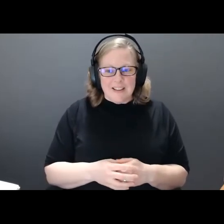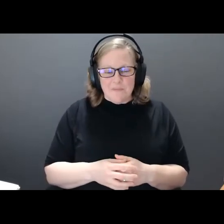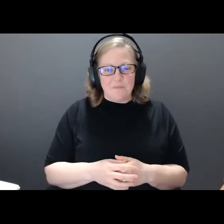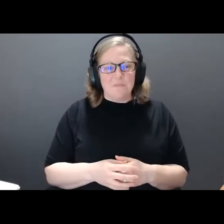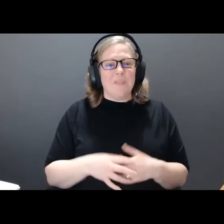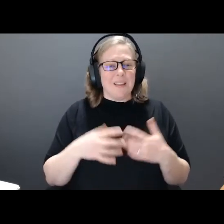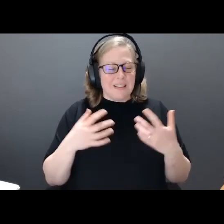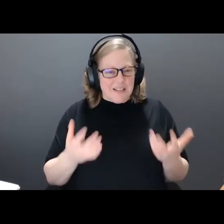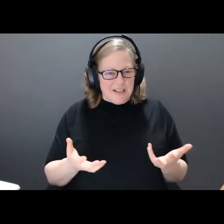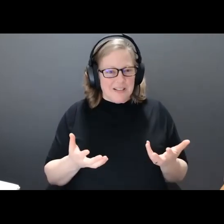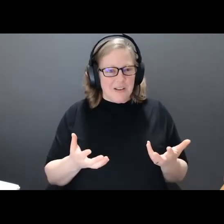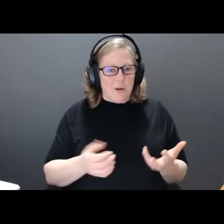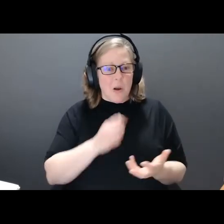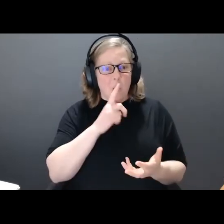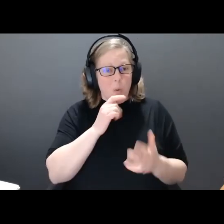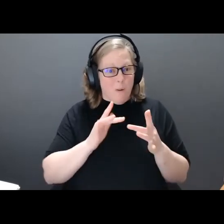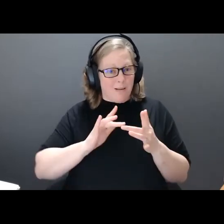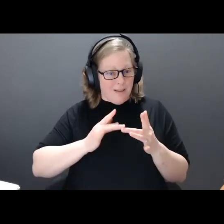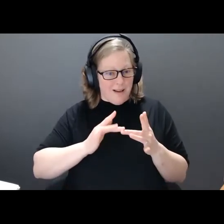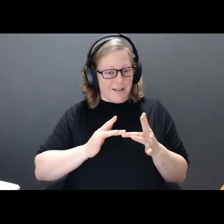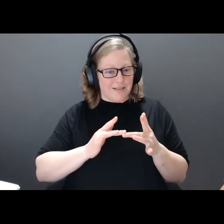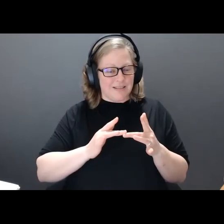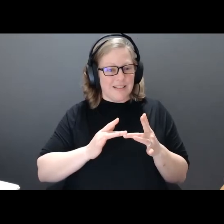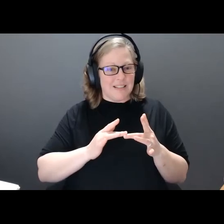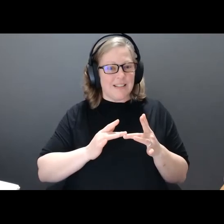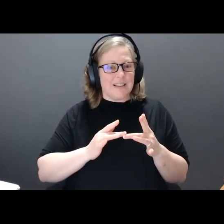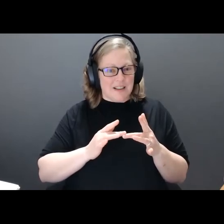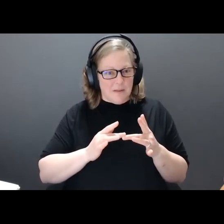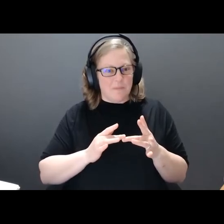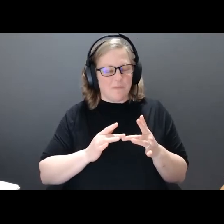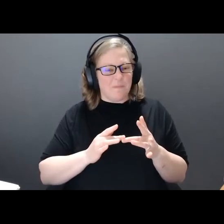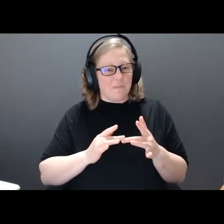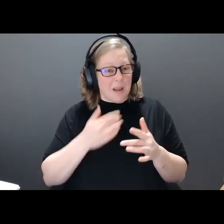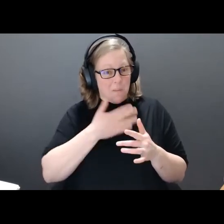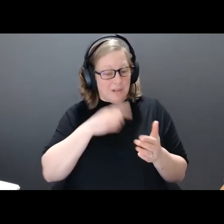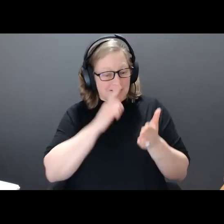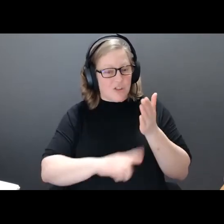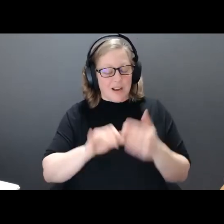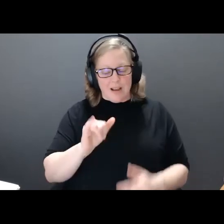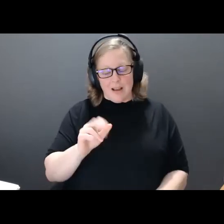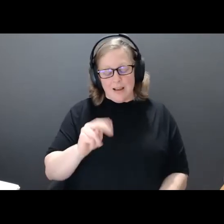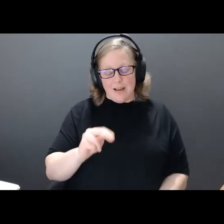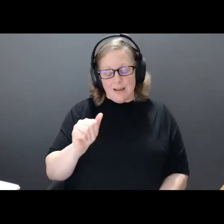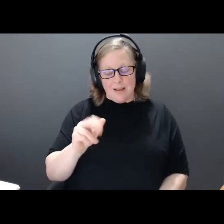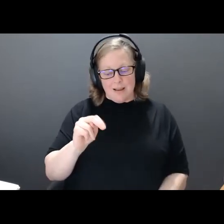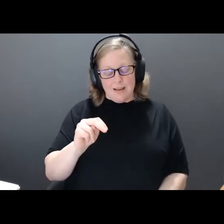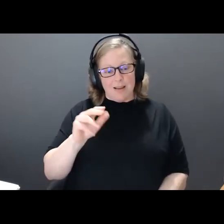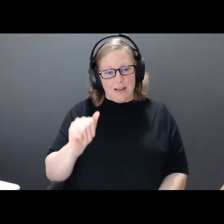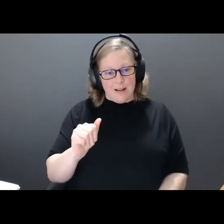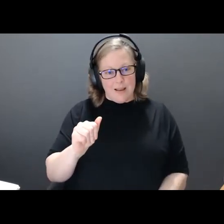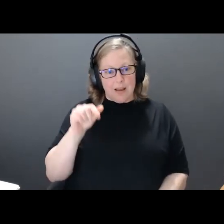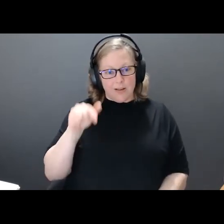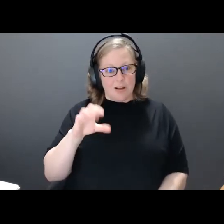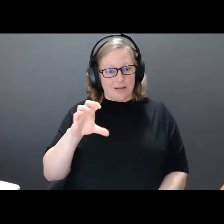for those folks who are online, uh, go to Inanna's website, I-N-A-N-N-A dot C-A,